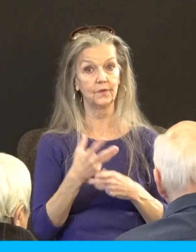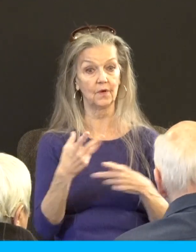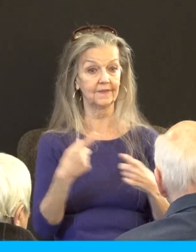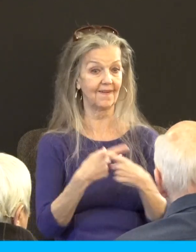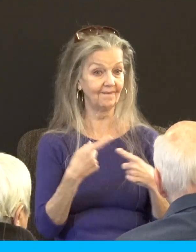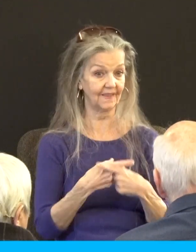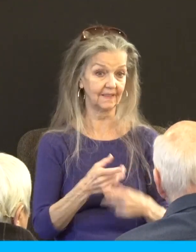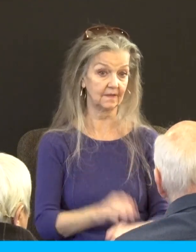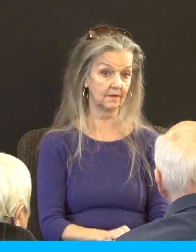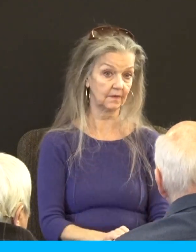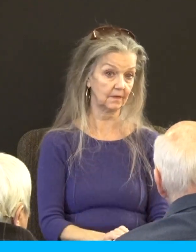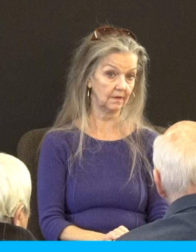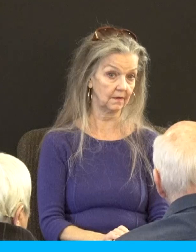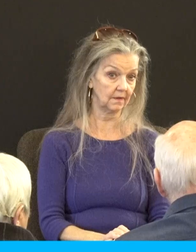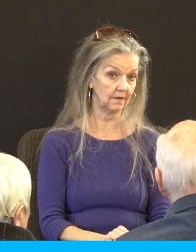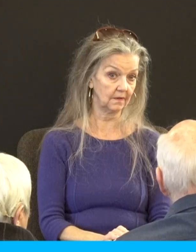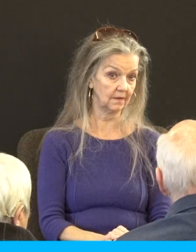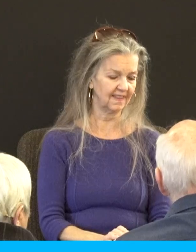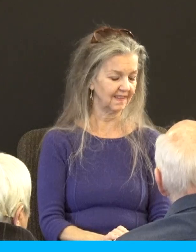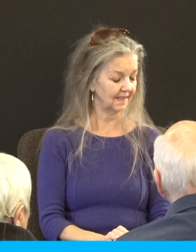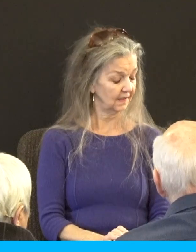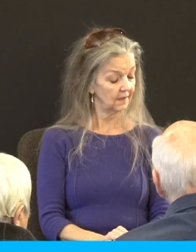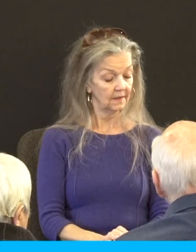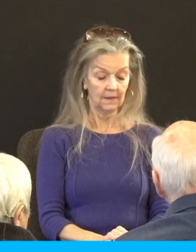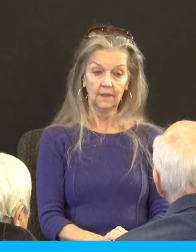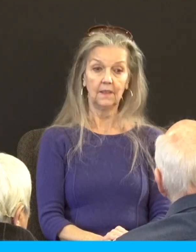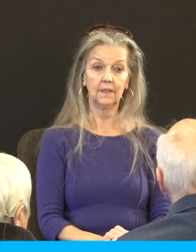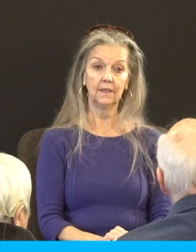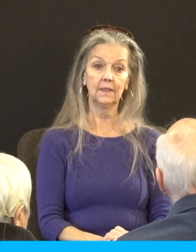I don't know that's kind of far fetched okay let's test it